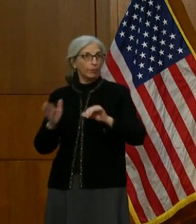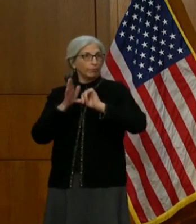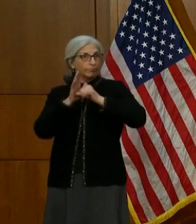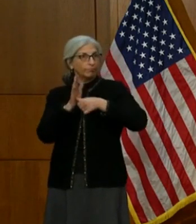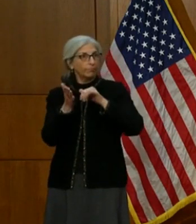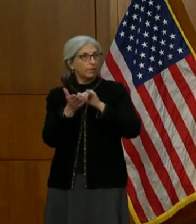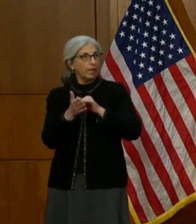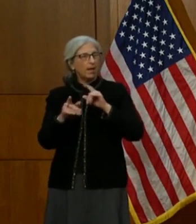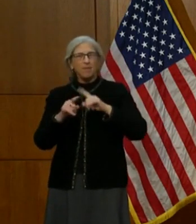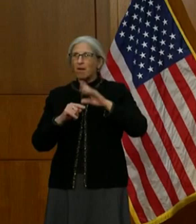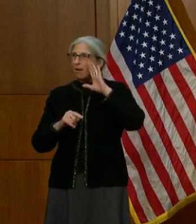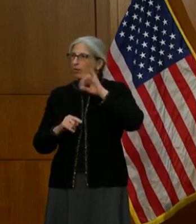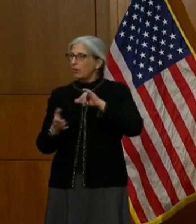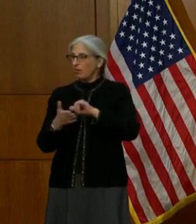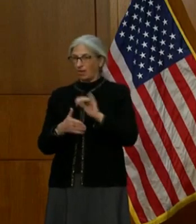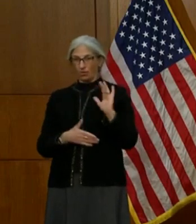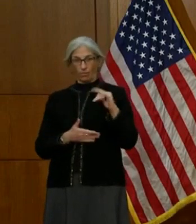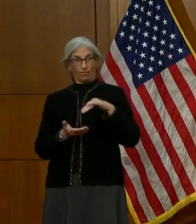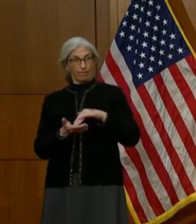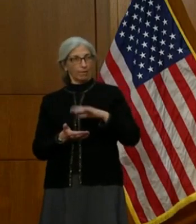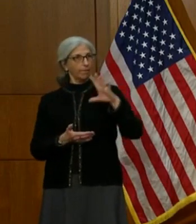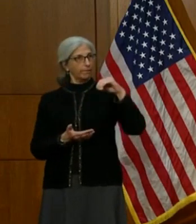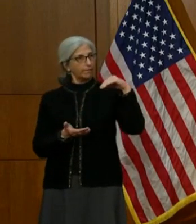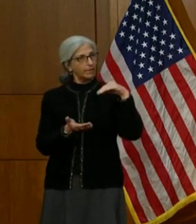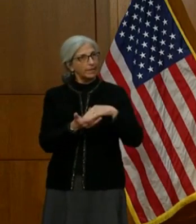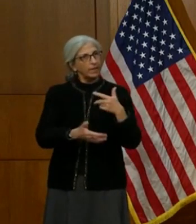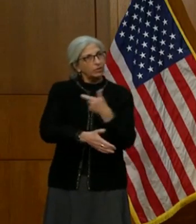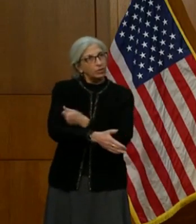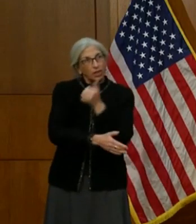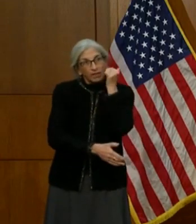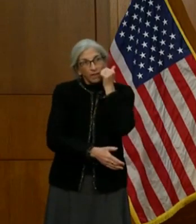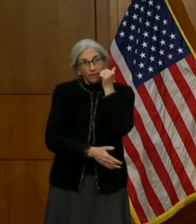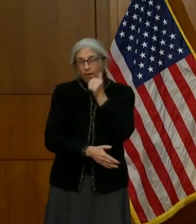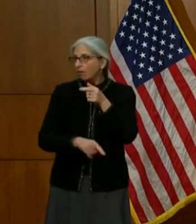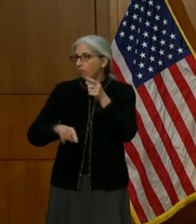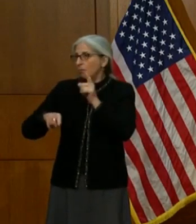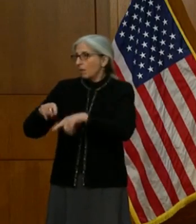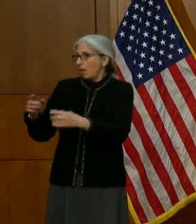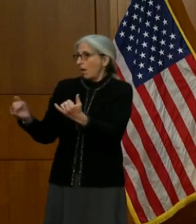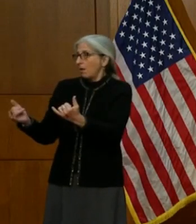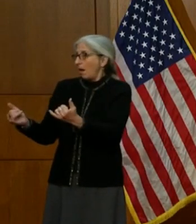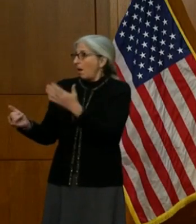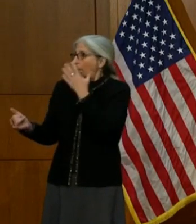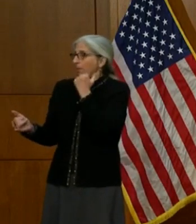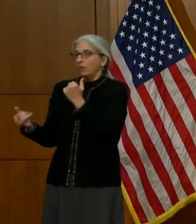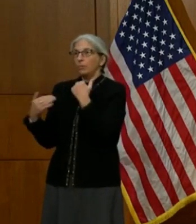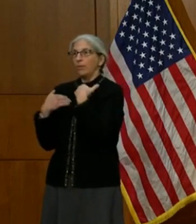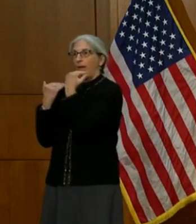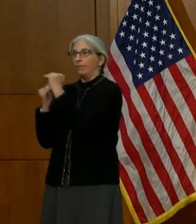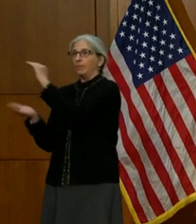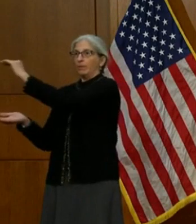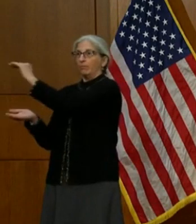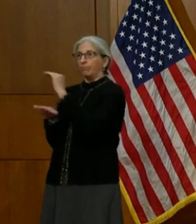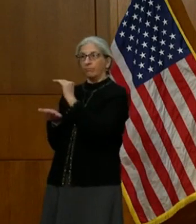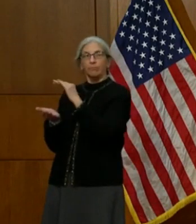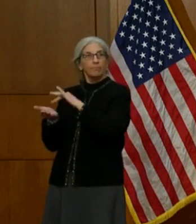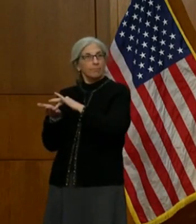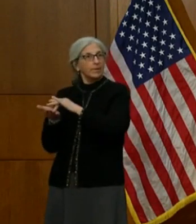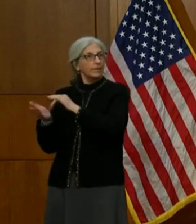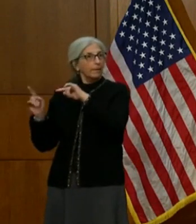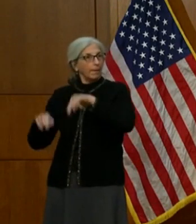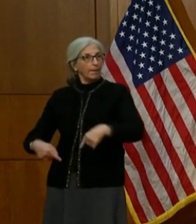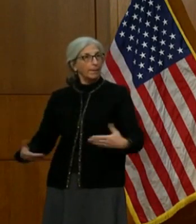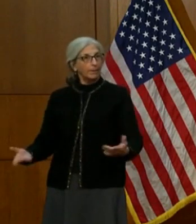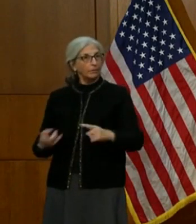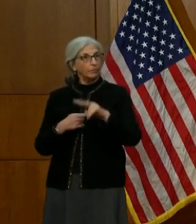get to 25,000 and especially to 50,000, we need more doses coming into Virginia. So we'll work on that. I think the other thing